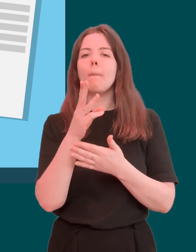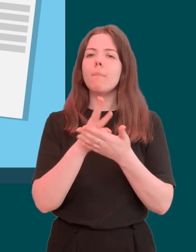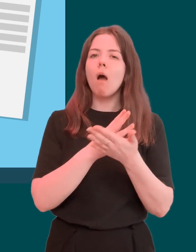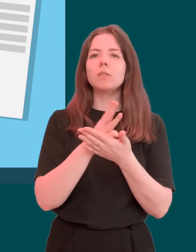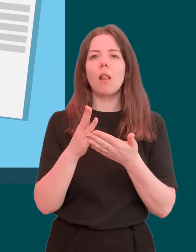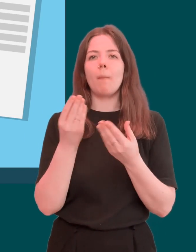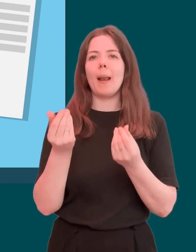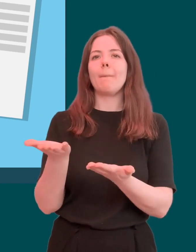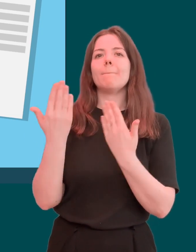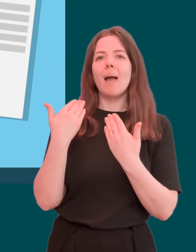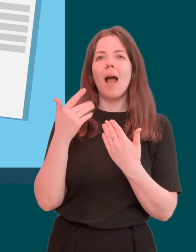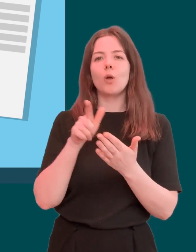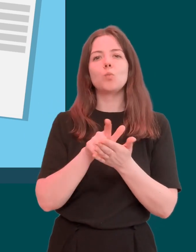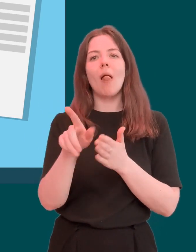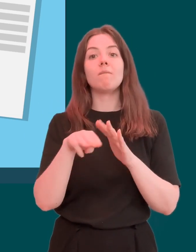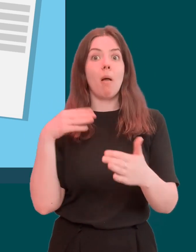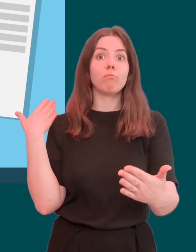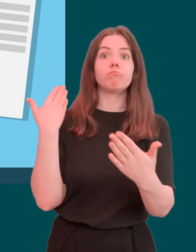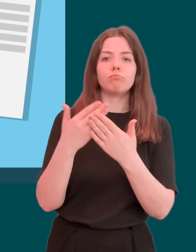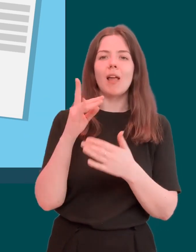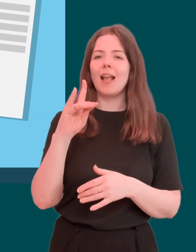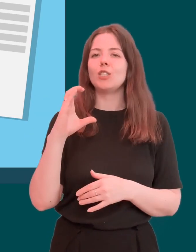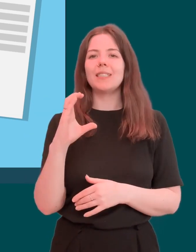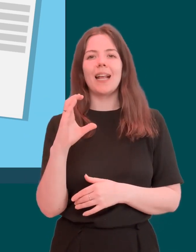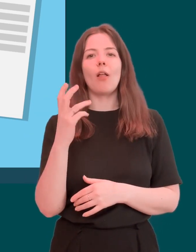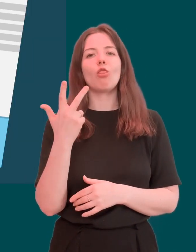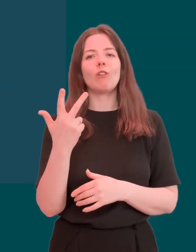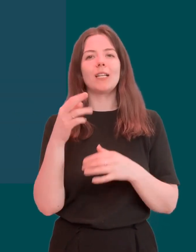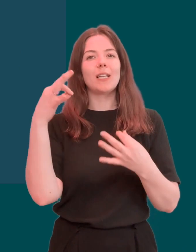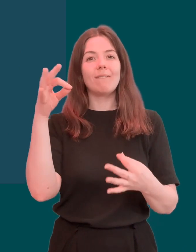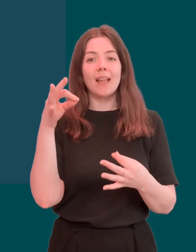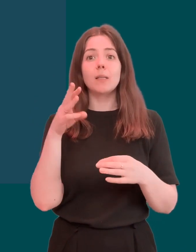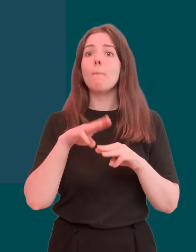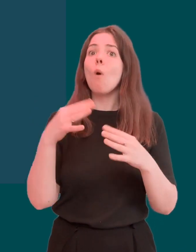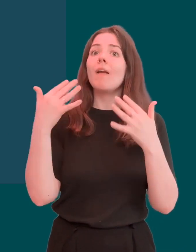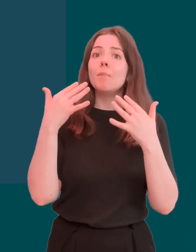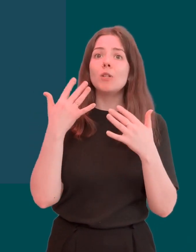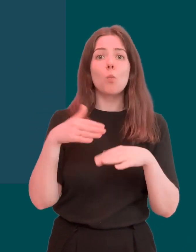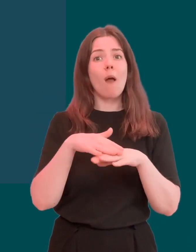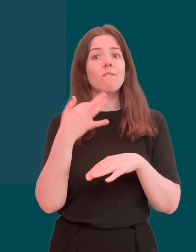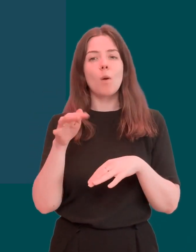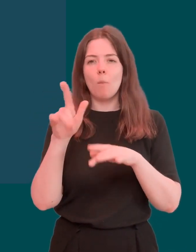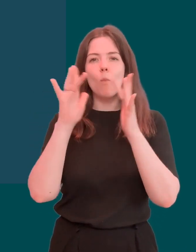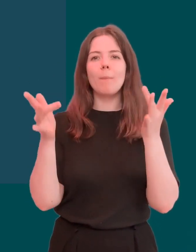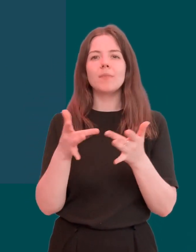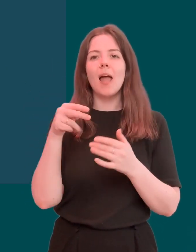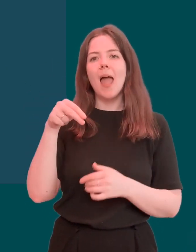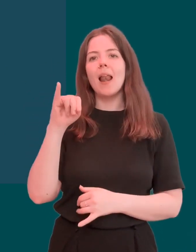a HC3 certificate. More information can be found on NIDirect at nidirect